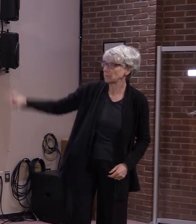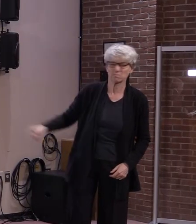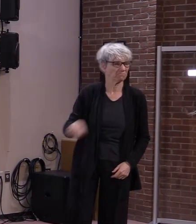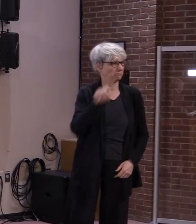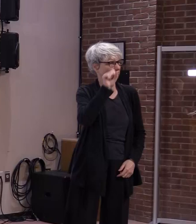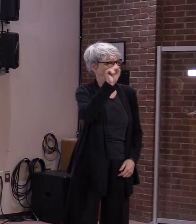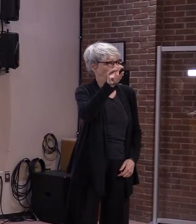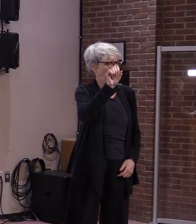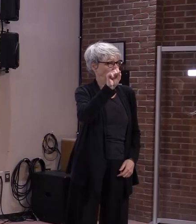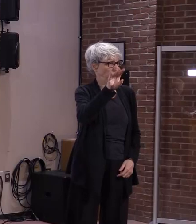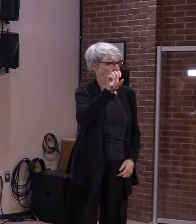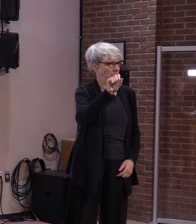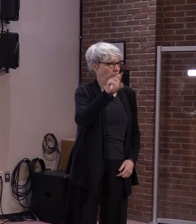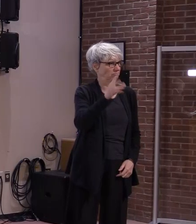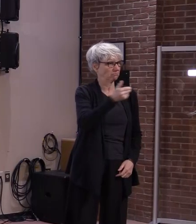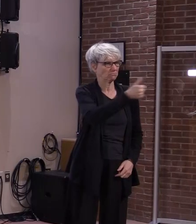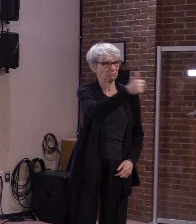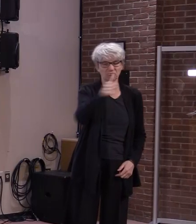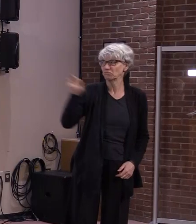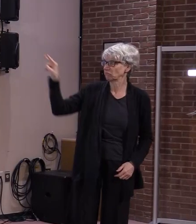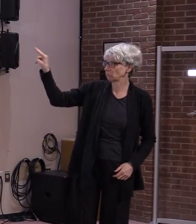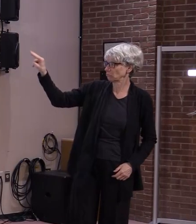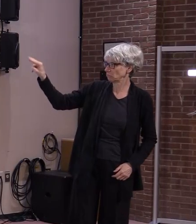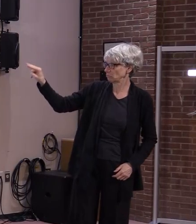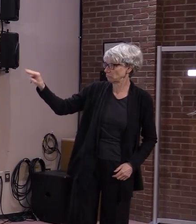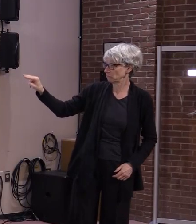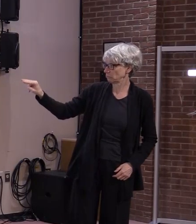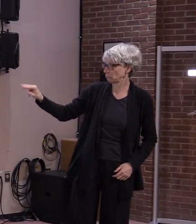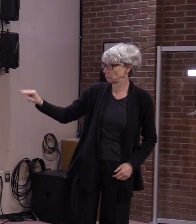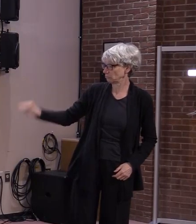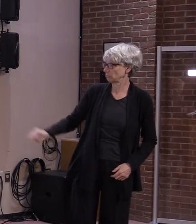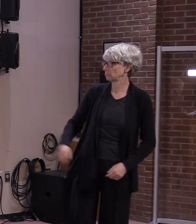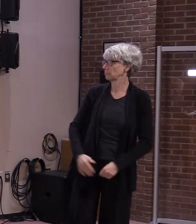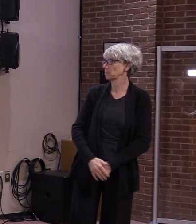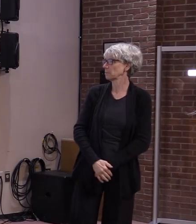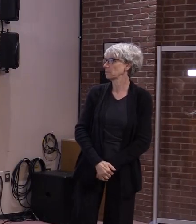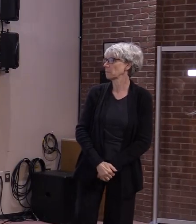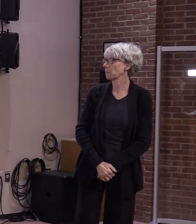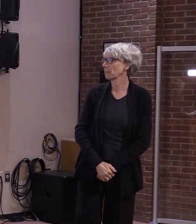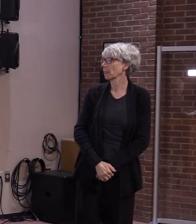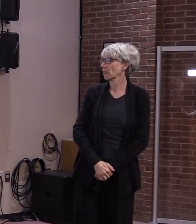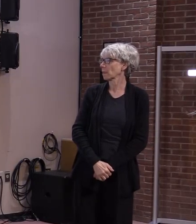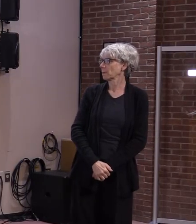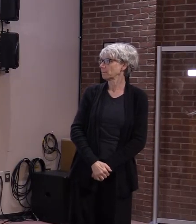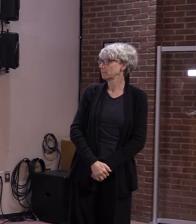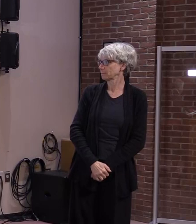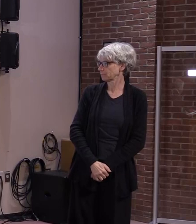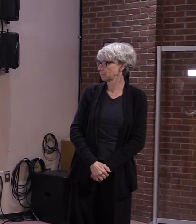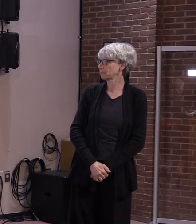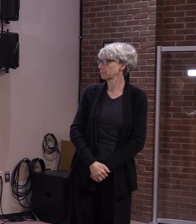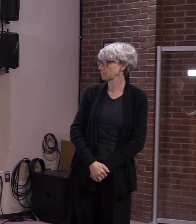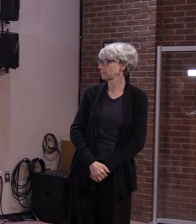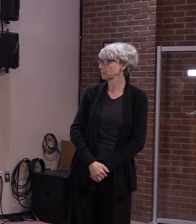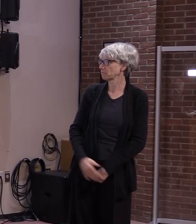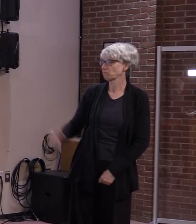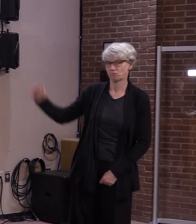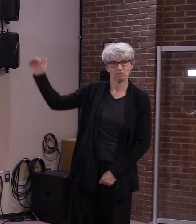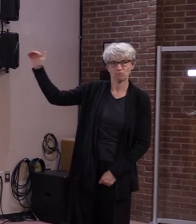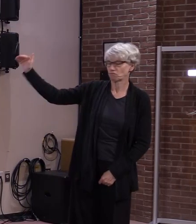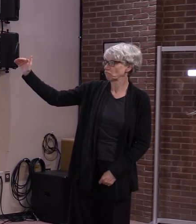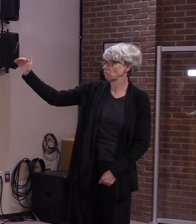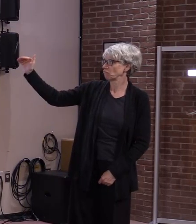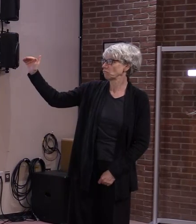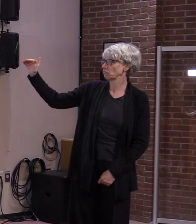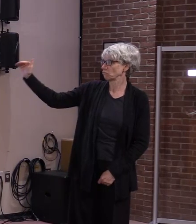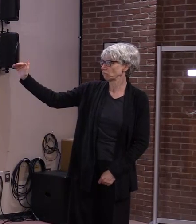Northwest Medical Center Urgent Care in St. Albans, People's Health and Wellness in Barrie, Sheldon Food